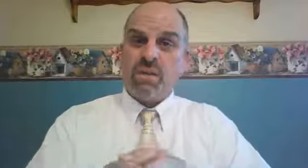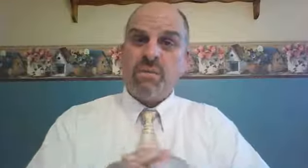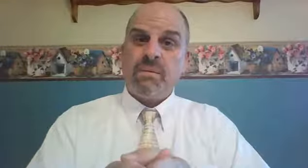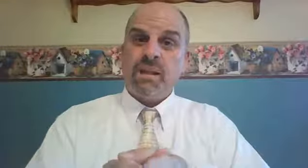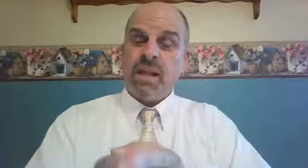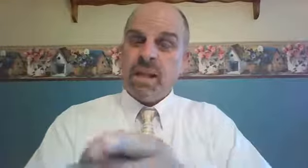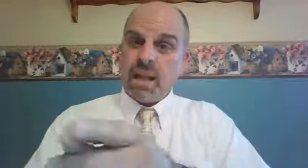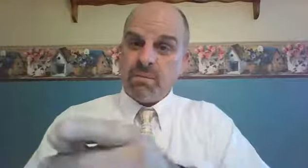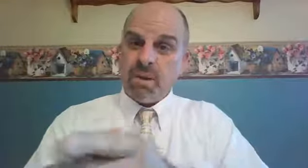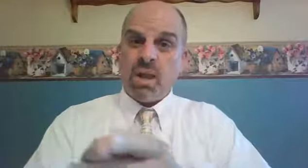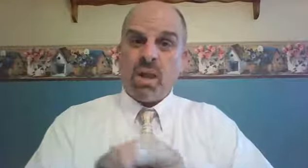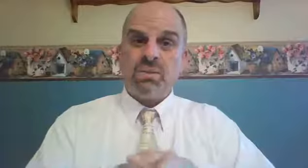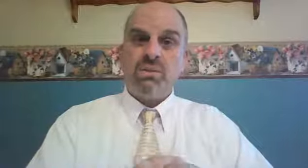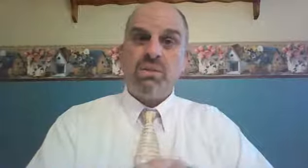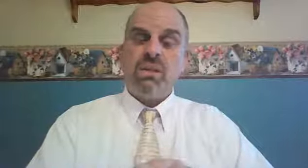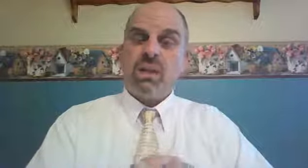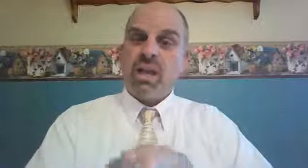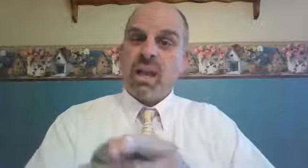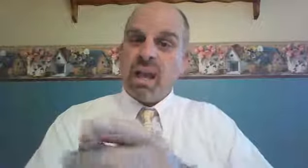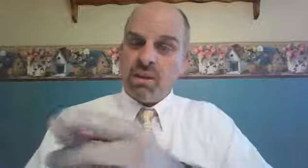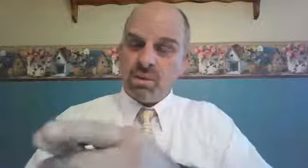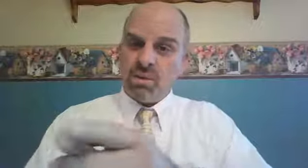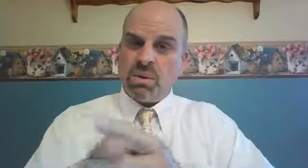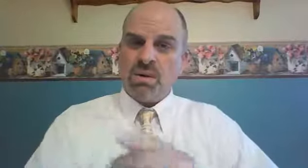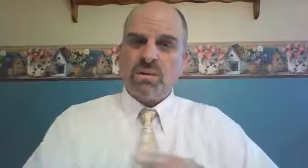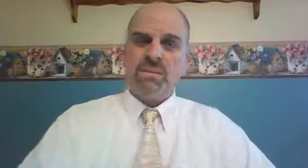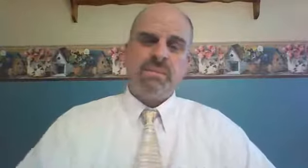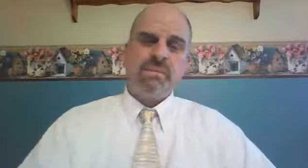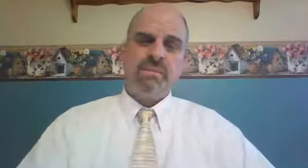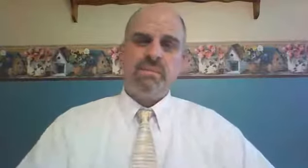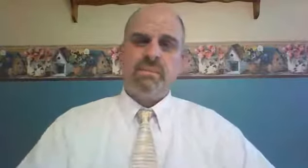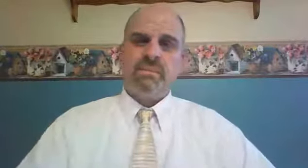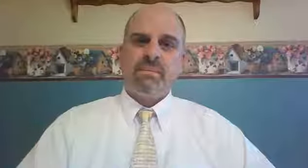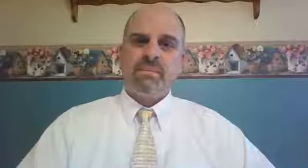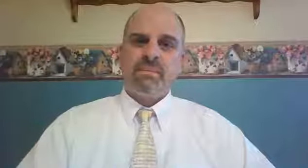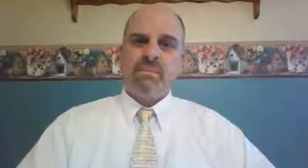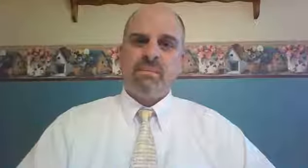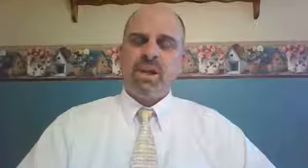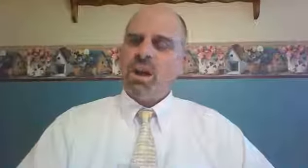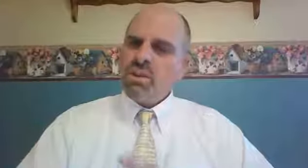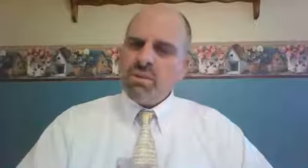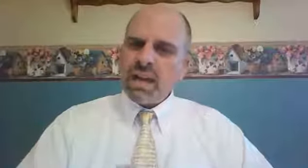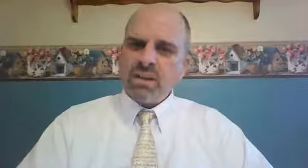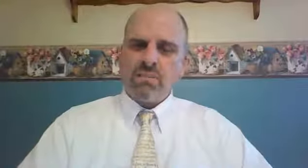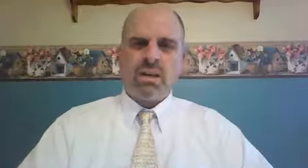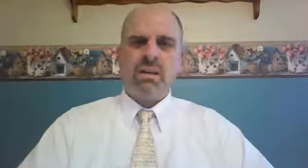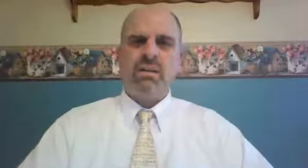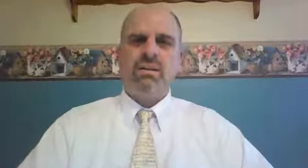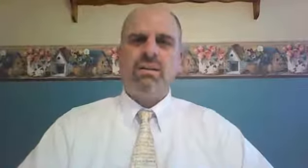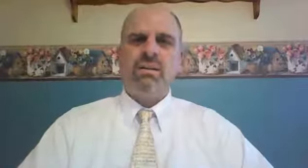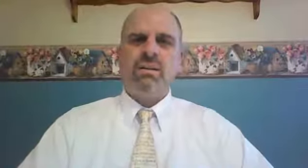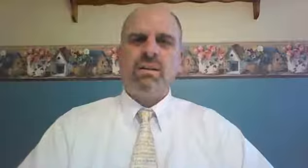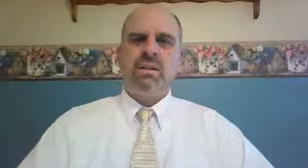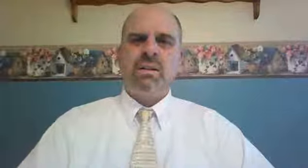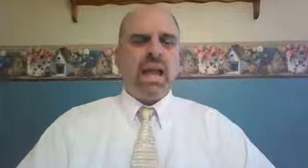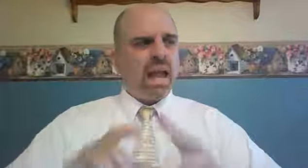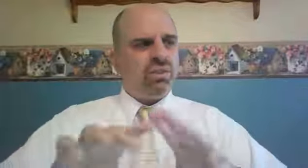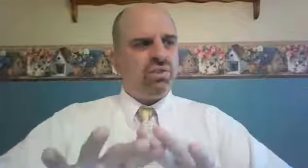and Boaz and the Lord? Are you that committed? Has